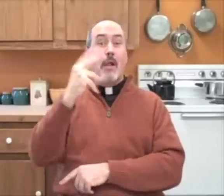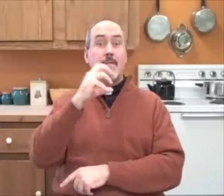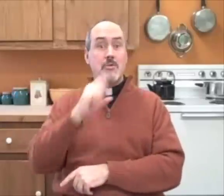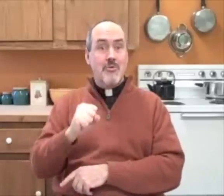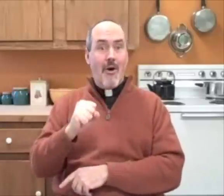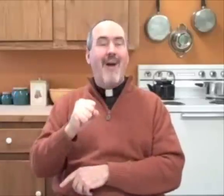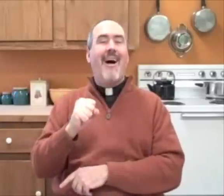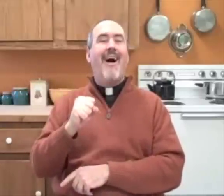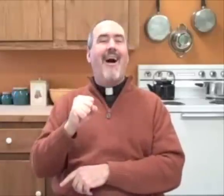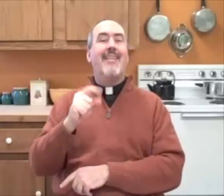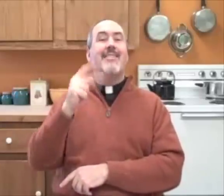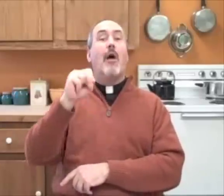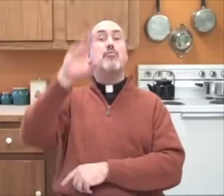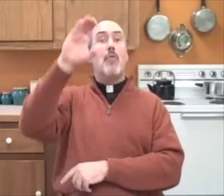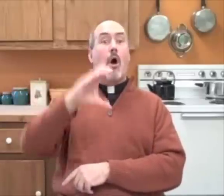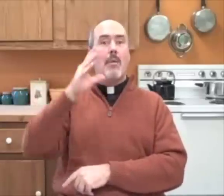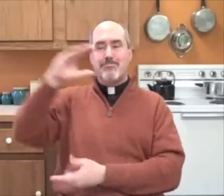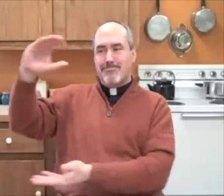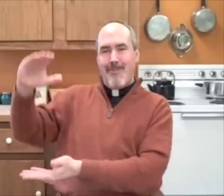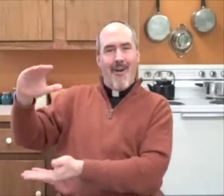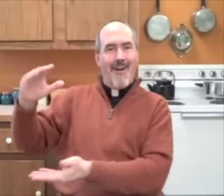some were adults and some were children.